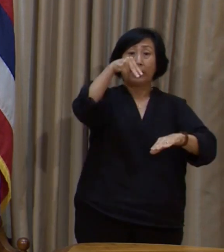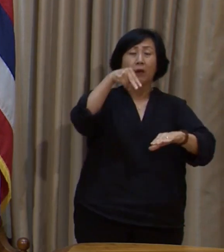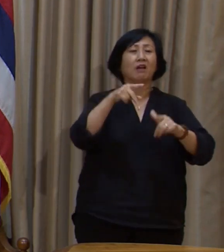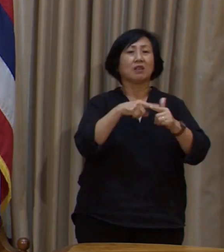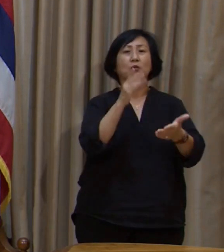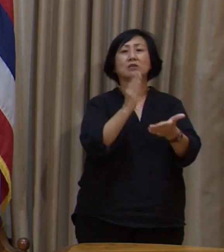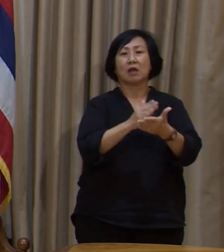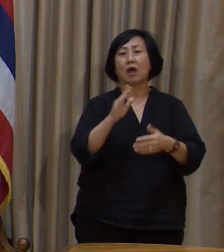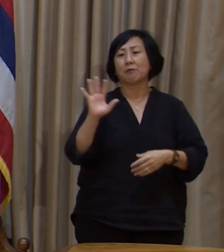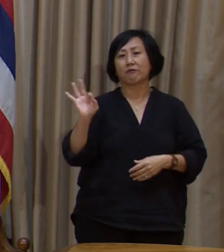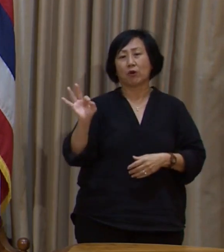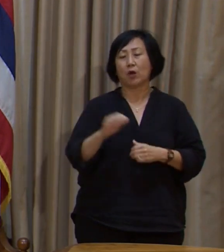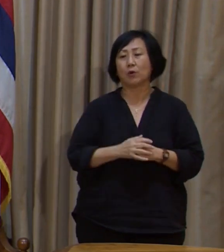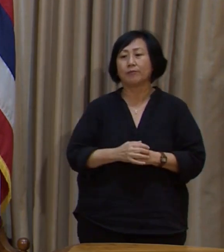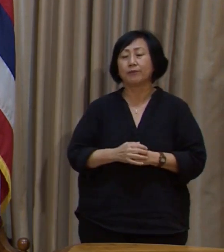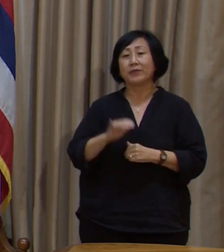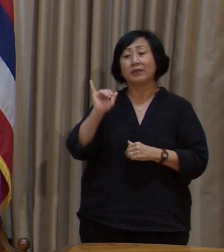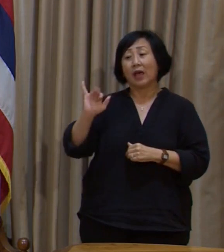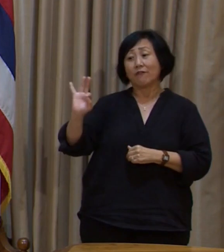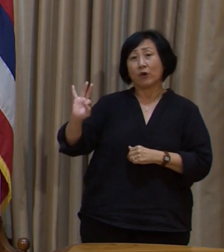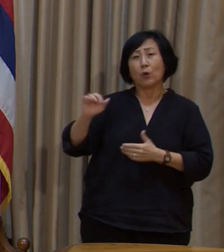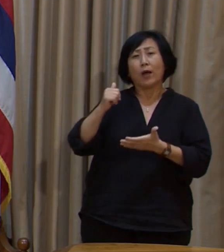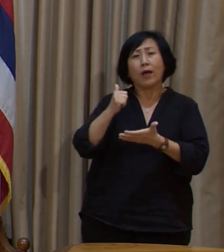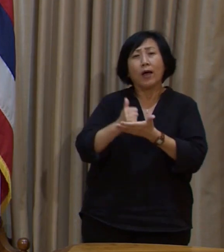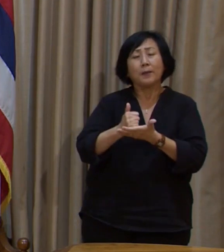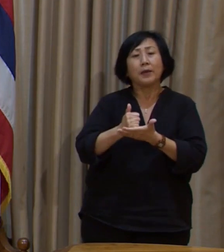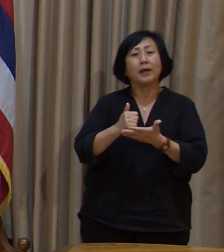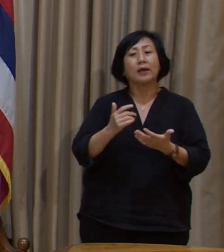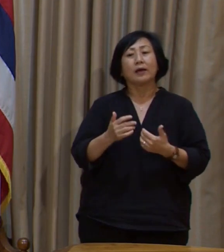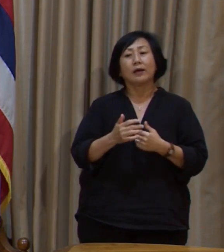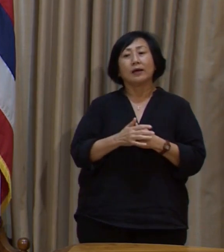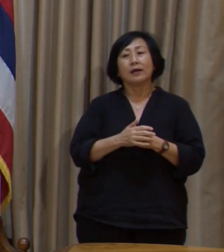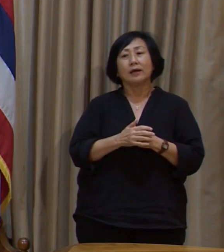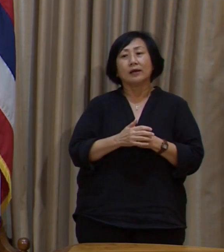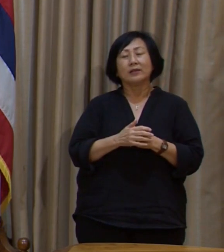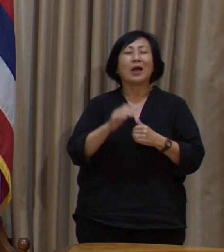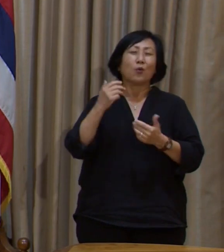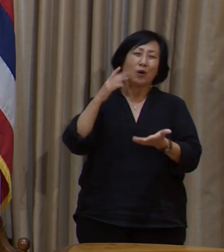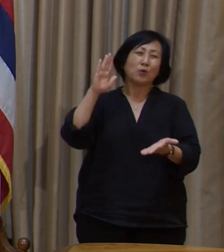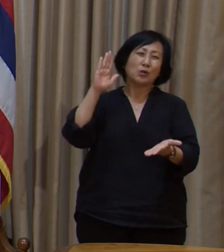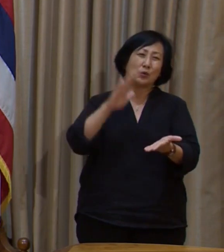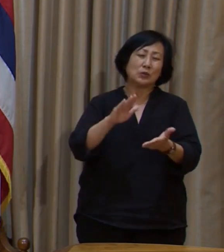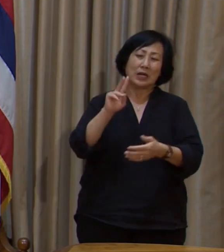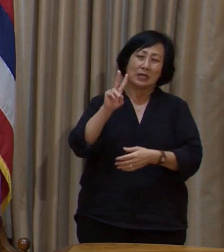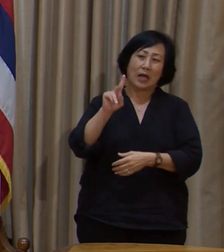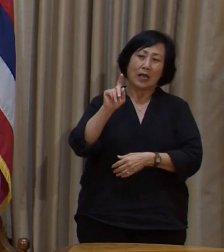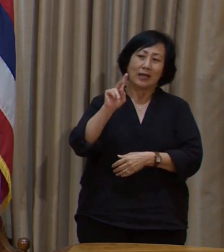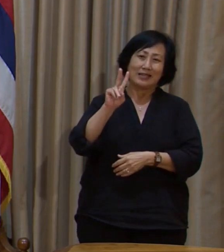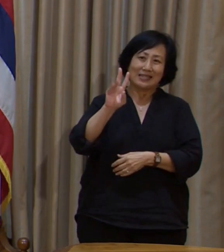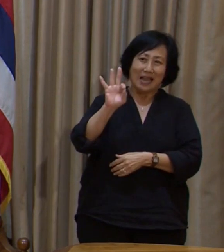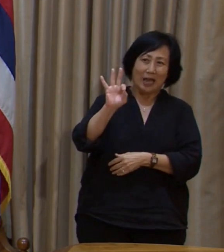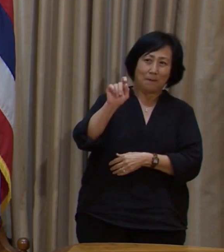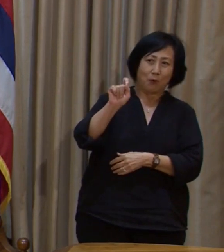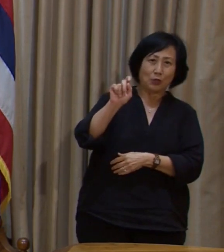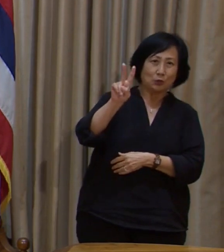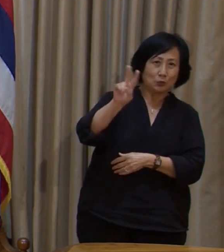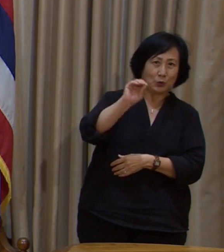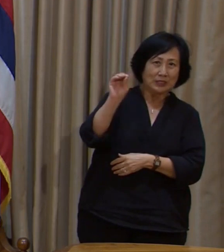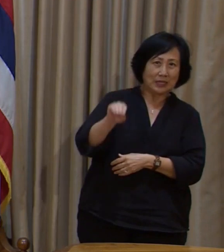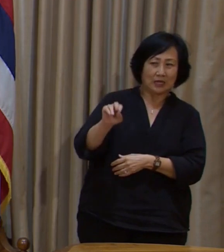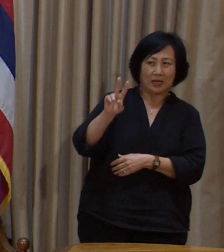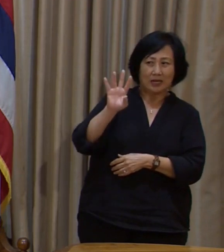The furlough will reduce employee pay about 9.2 percent while in effect.